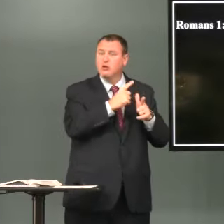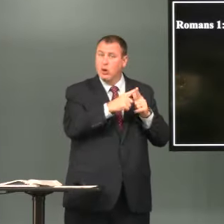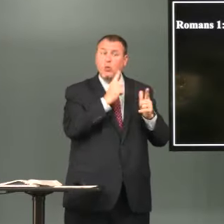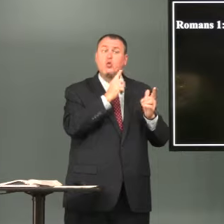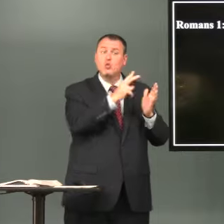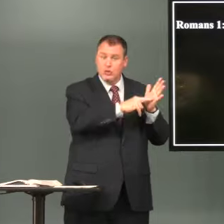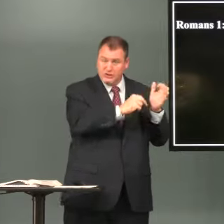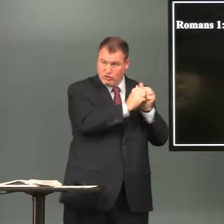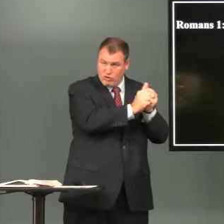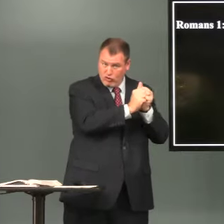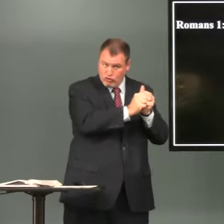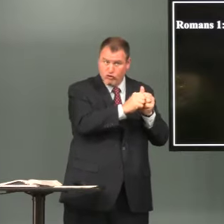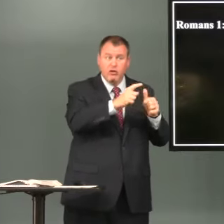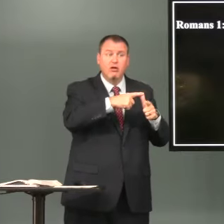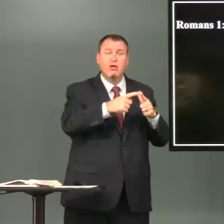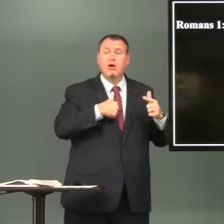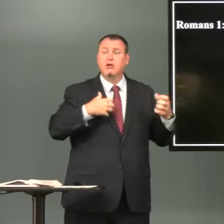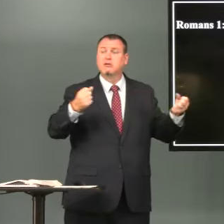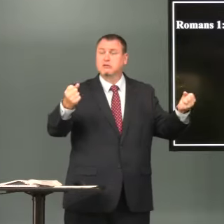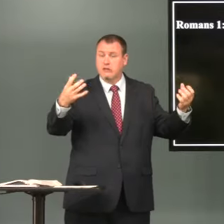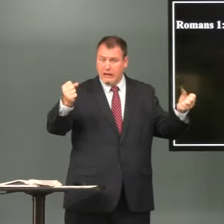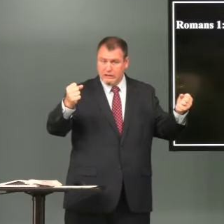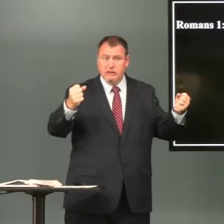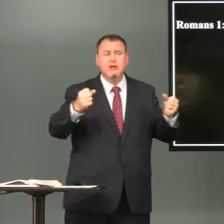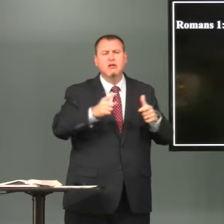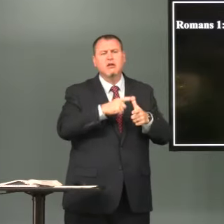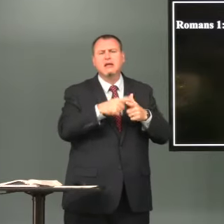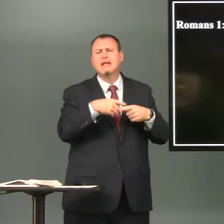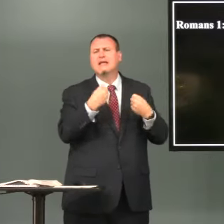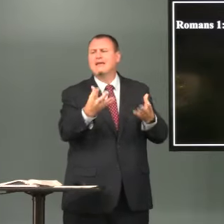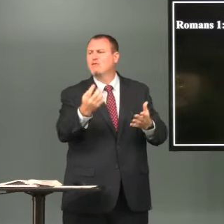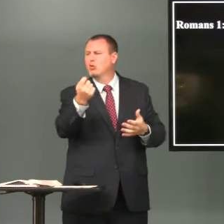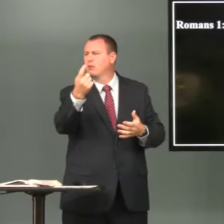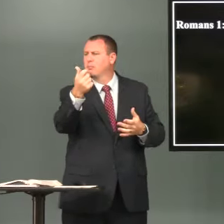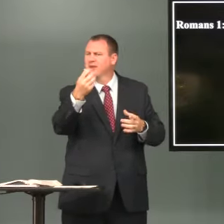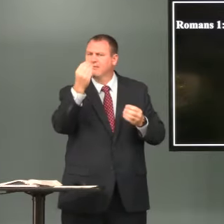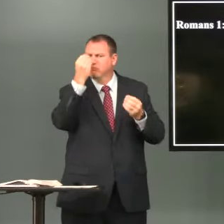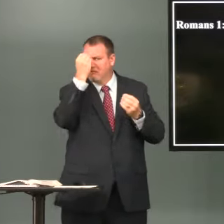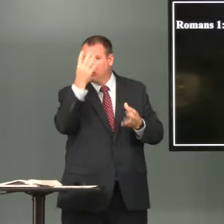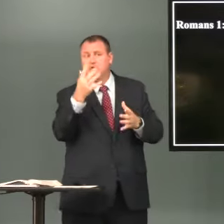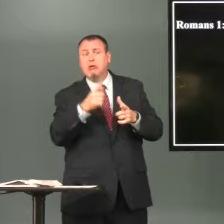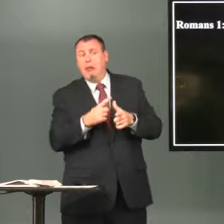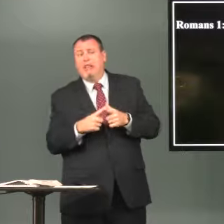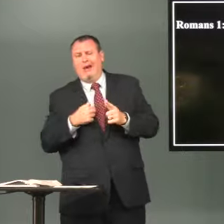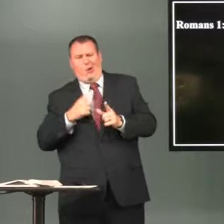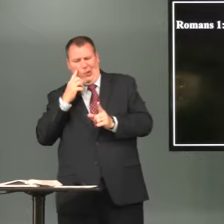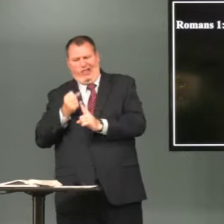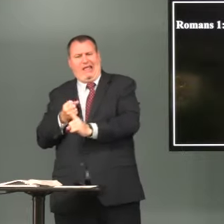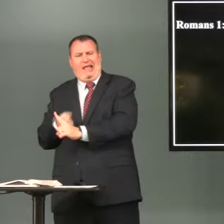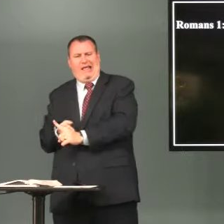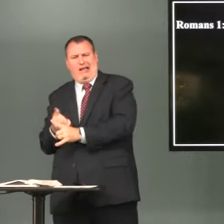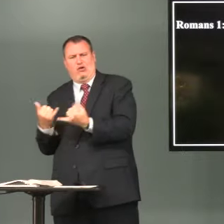i'm going to show you the verse we'll read it together i'll sign it and i'll give you a moment to meditate on it